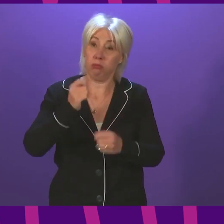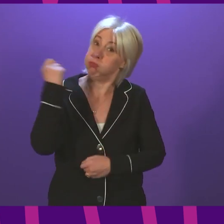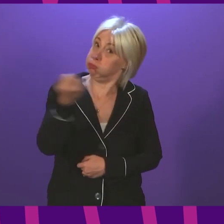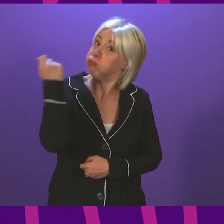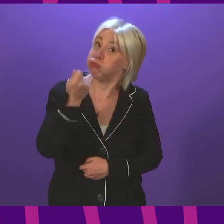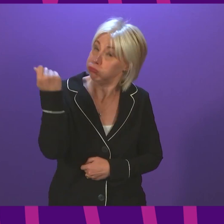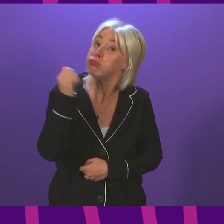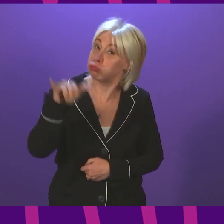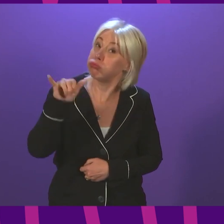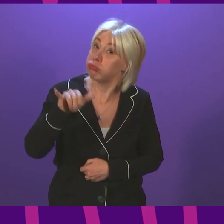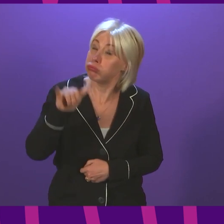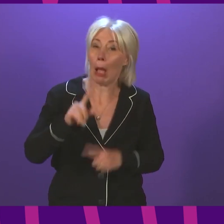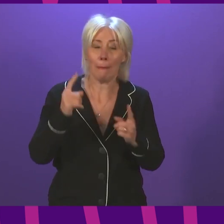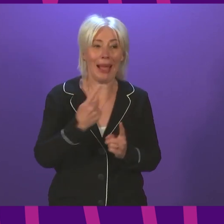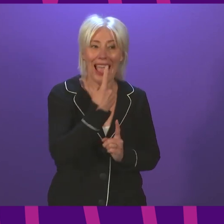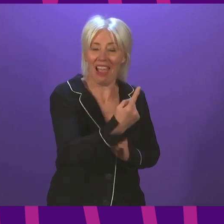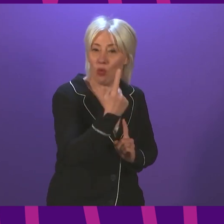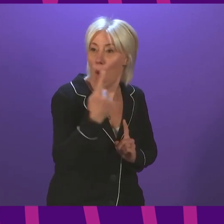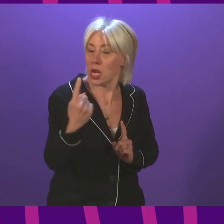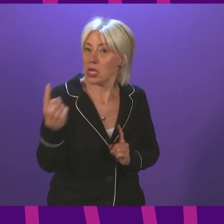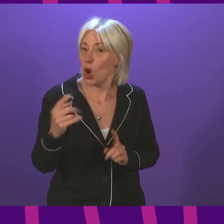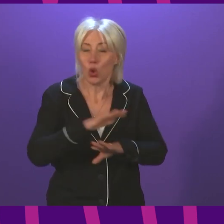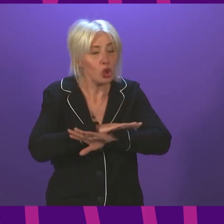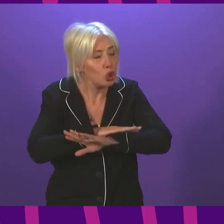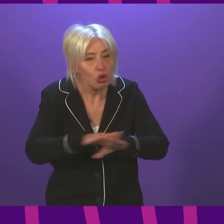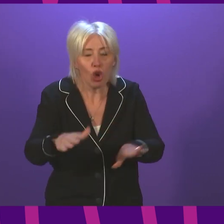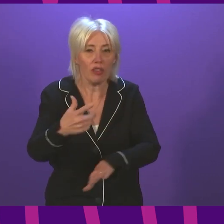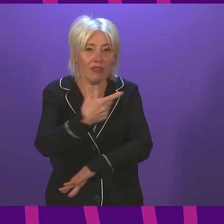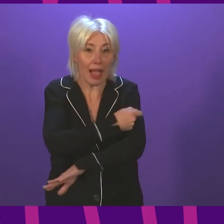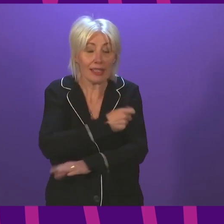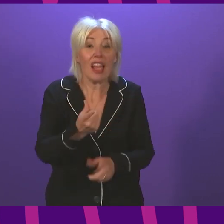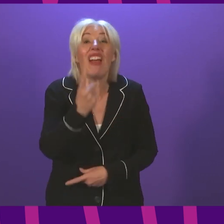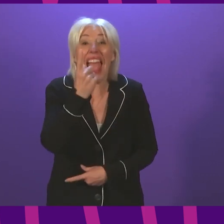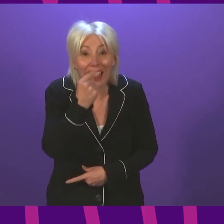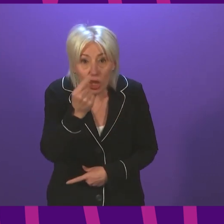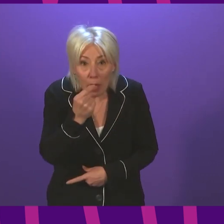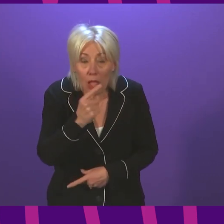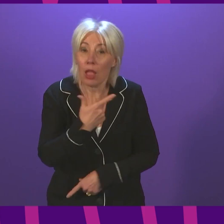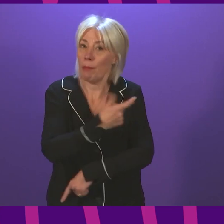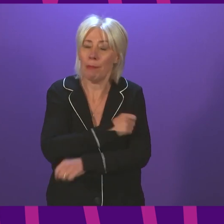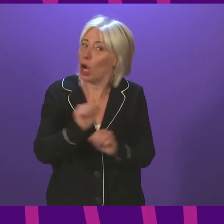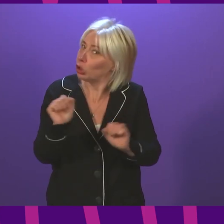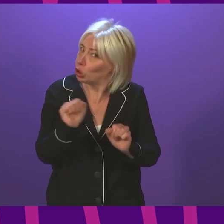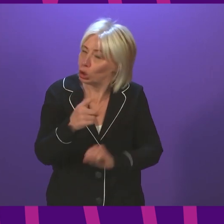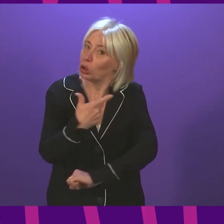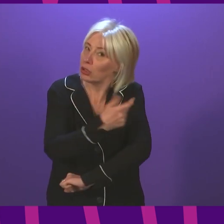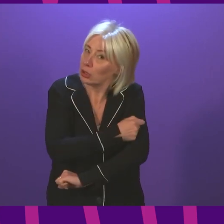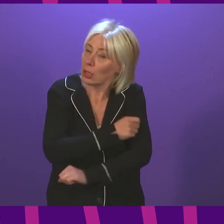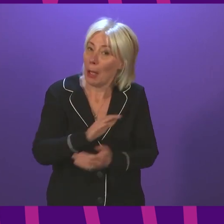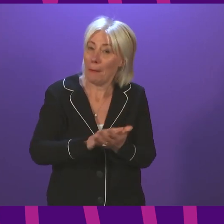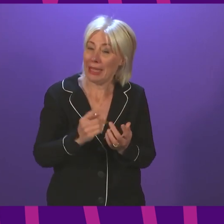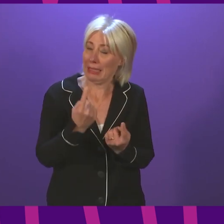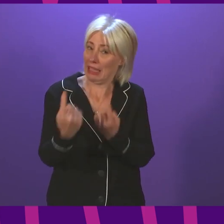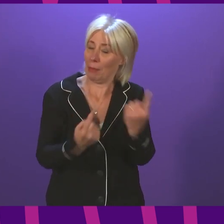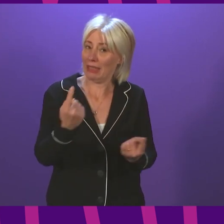but of course every single person that remains unvaccinated when they're eligible to be vaccinated is providing themselves